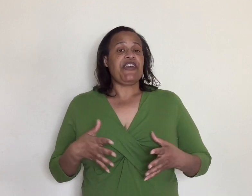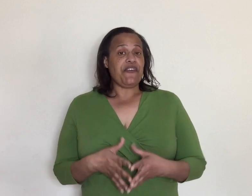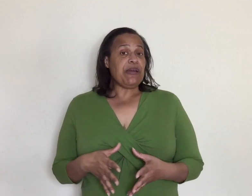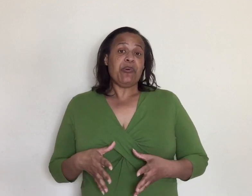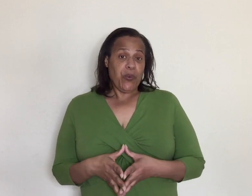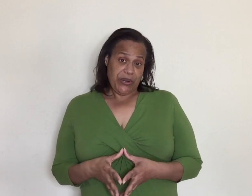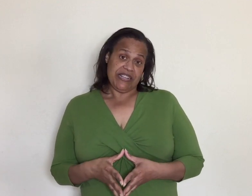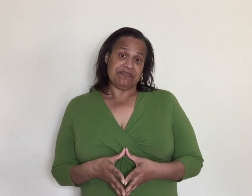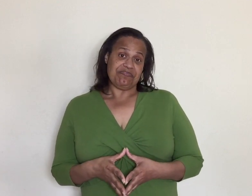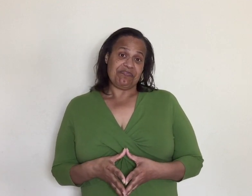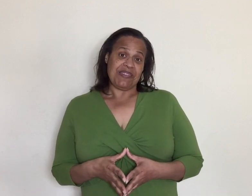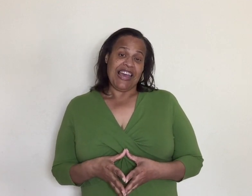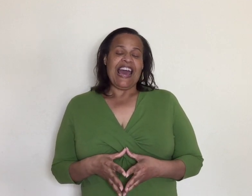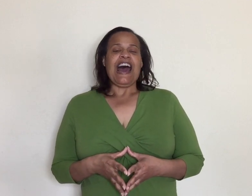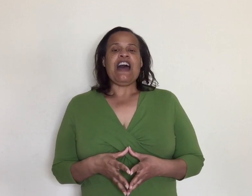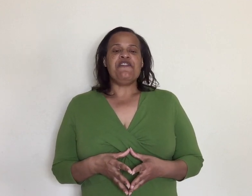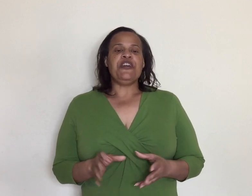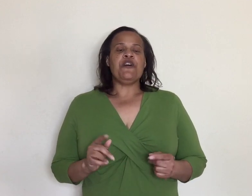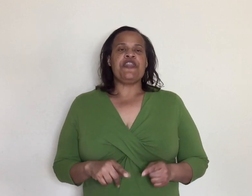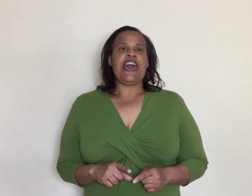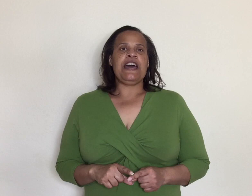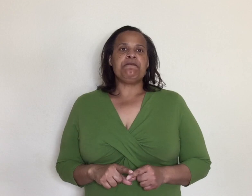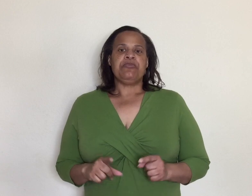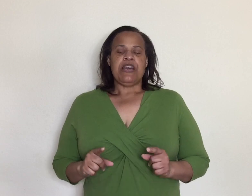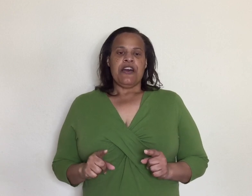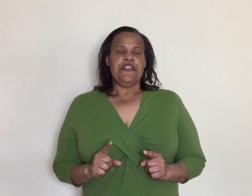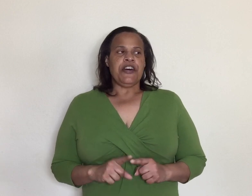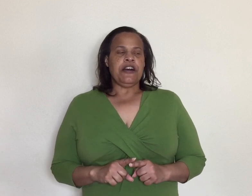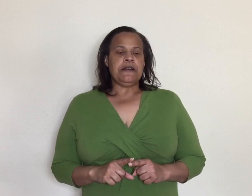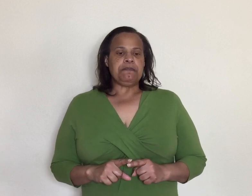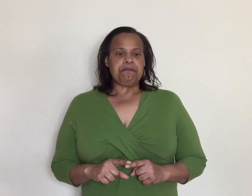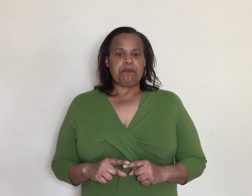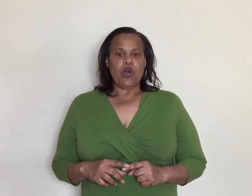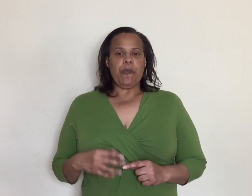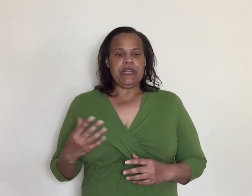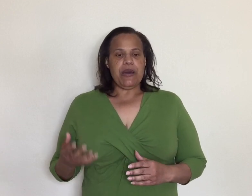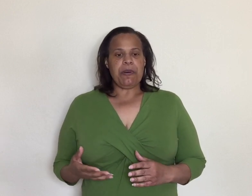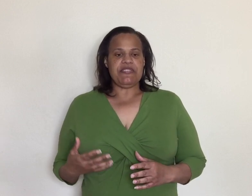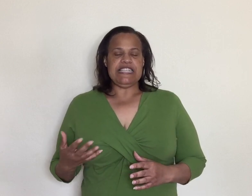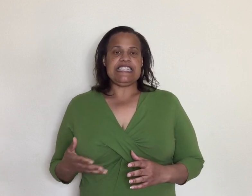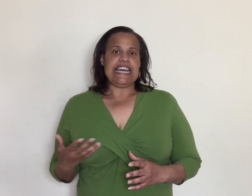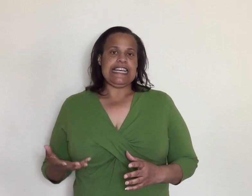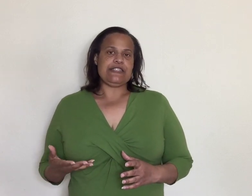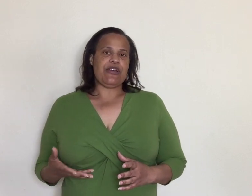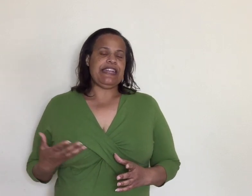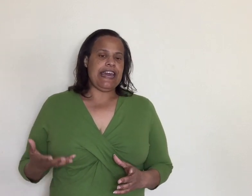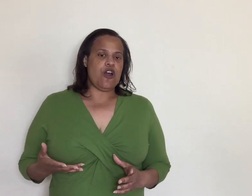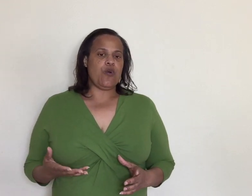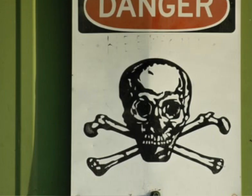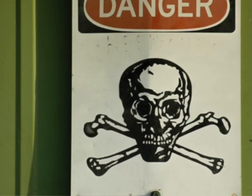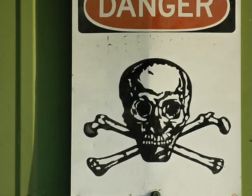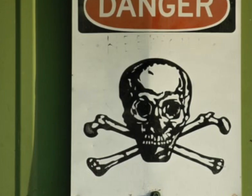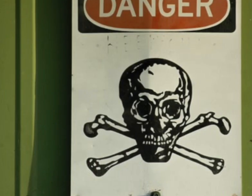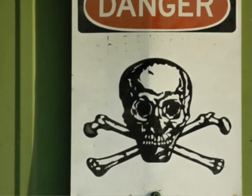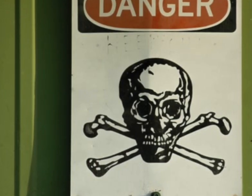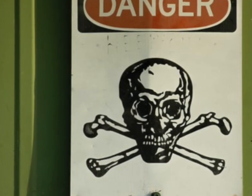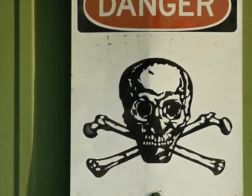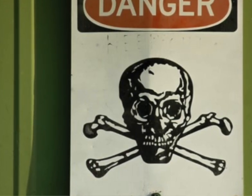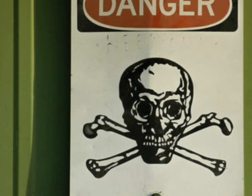very important I feel that the opening up of these states right now it's really a big mistake